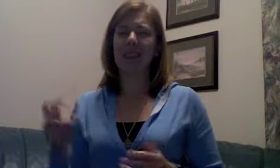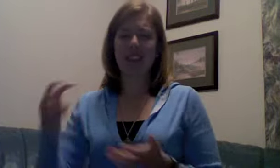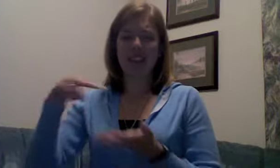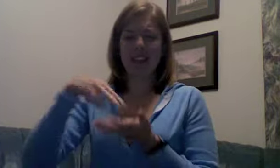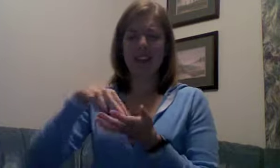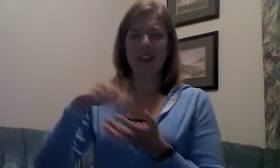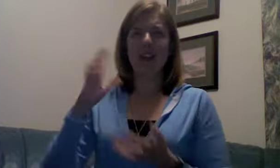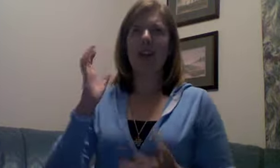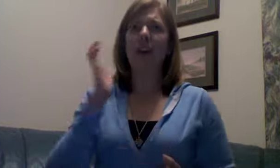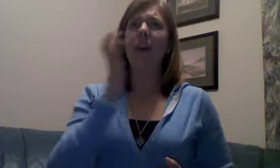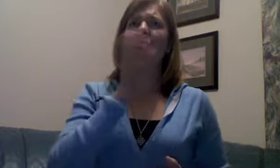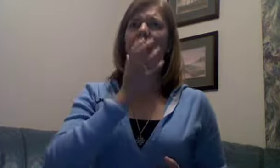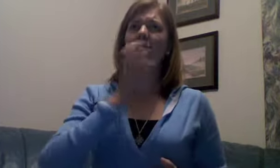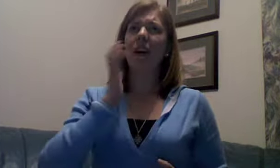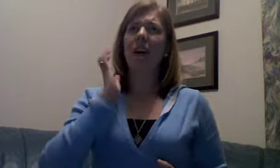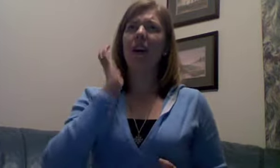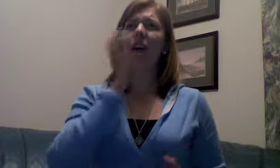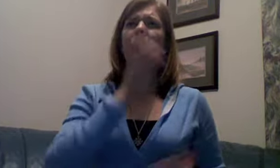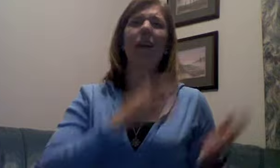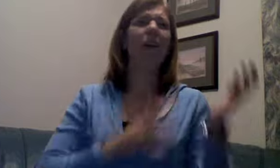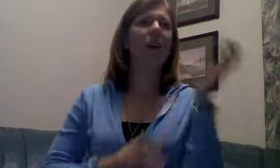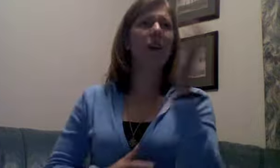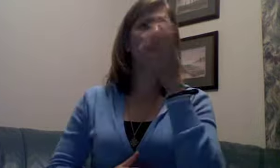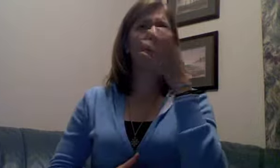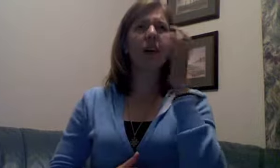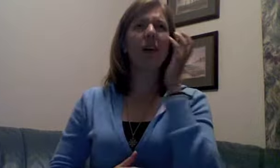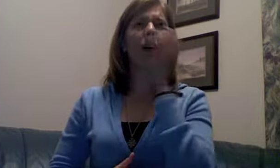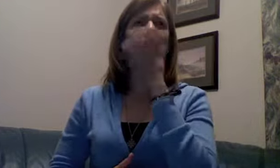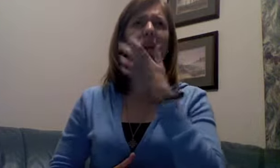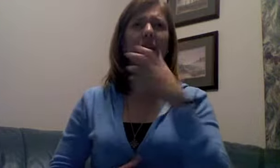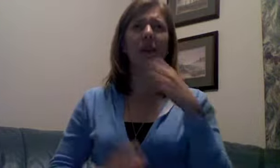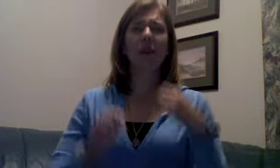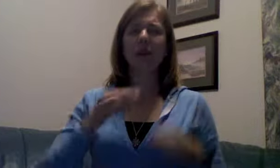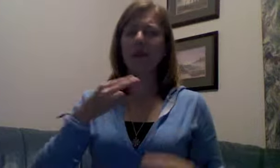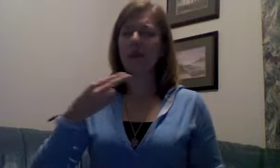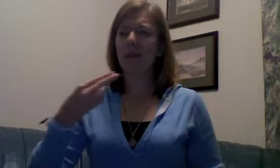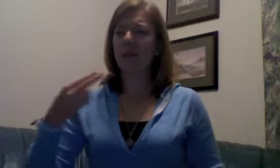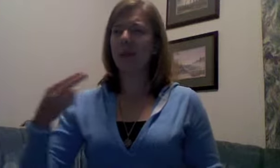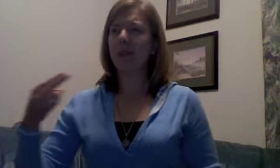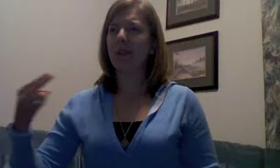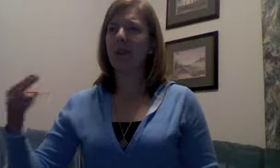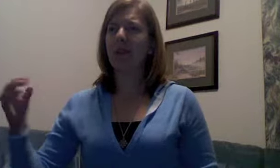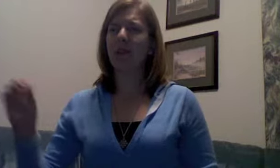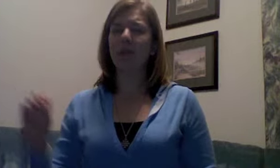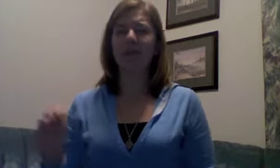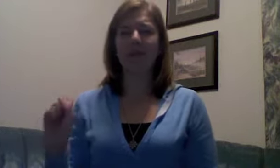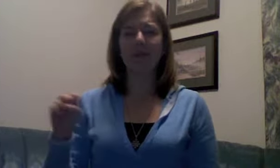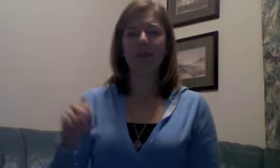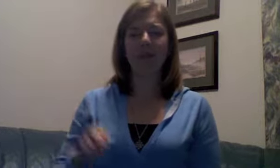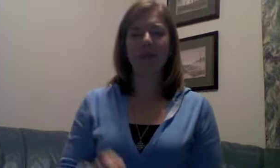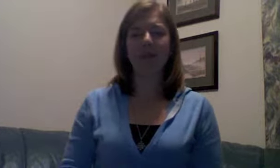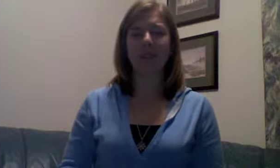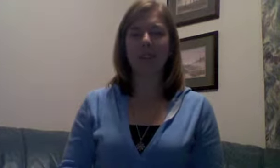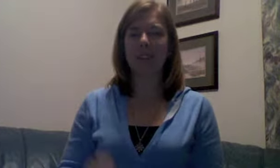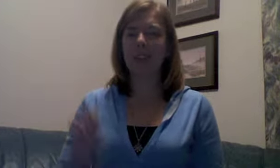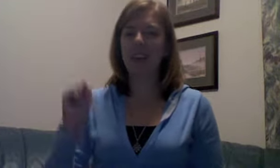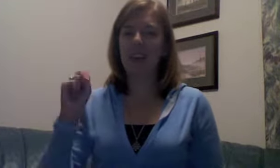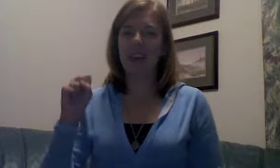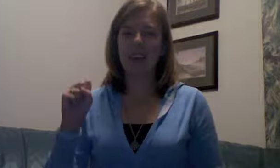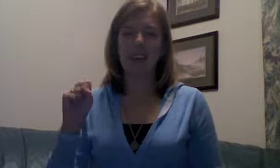ovation, ooh-ah-oh. Yeah, yeah,